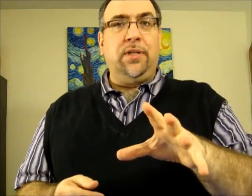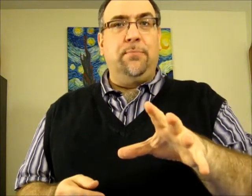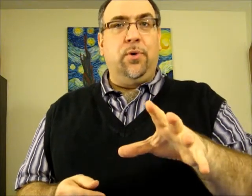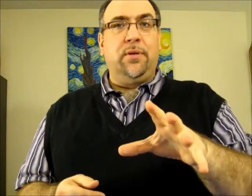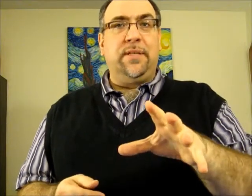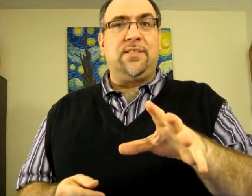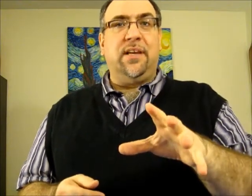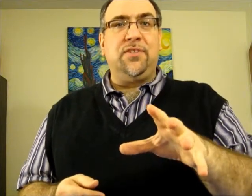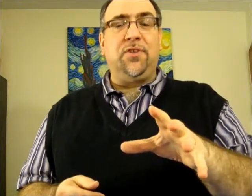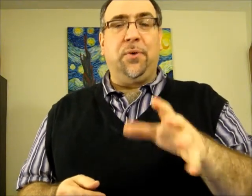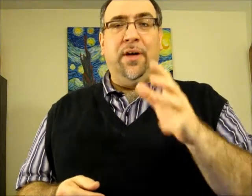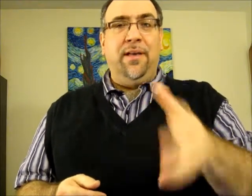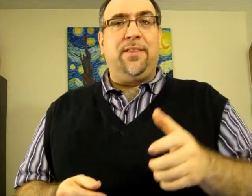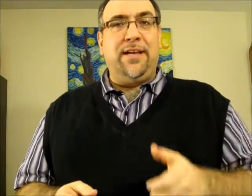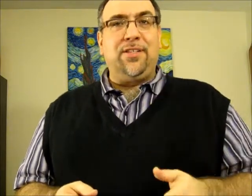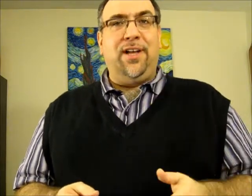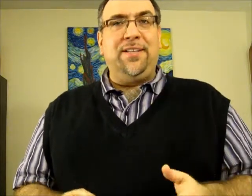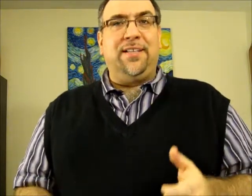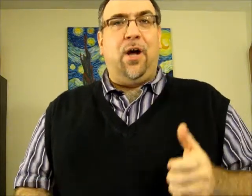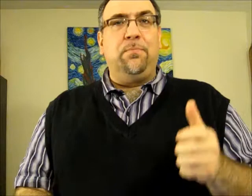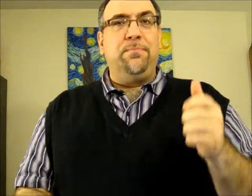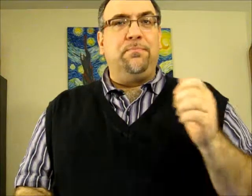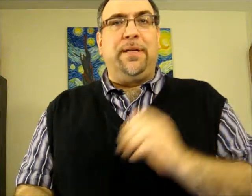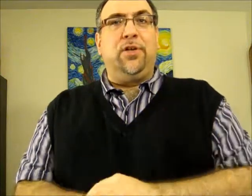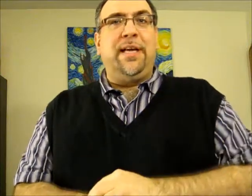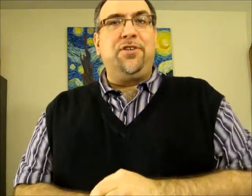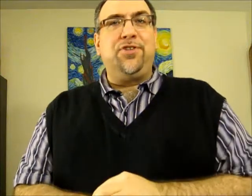lot more of them these days. So thanks a lot, and I'll be looking at you soon.